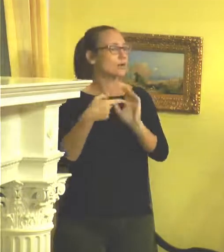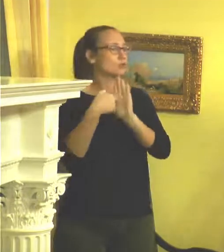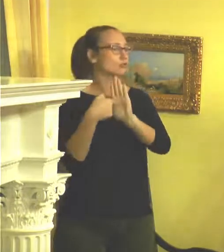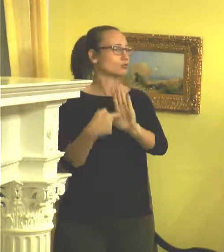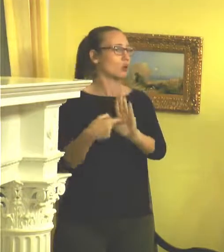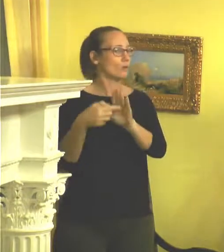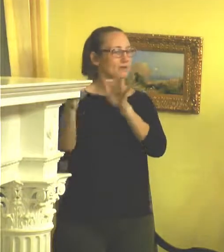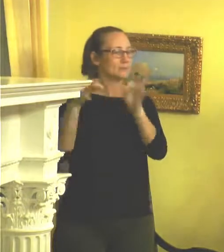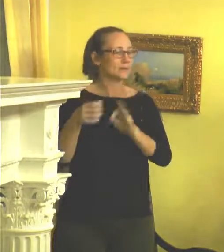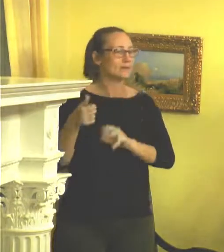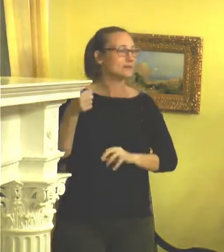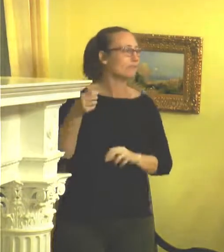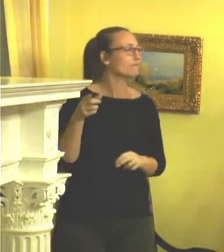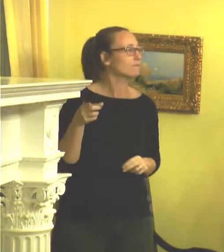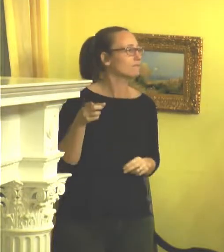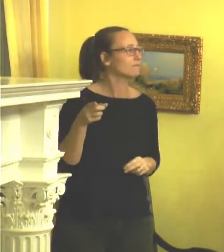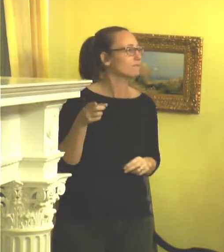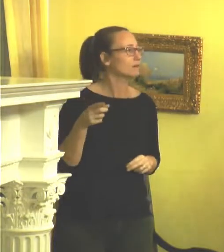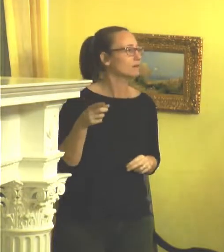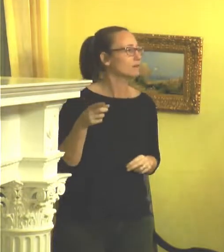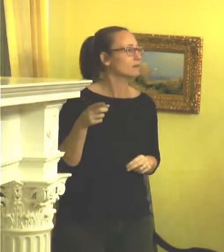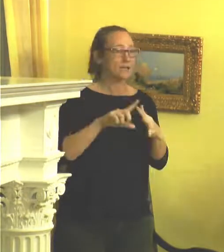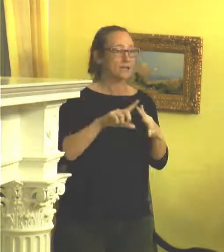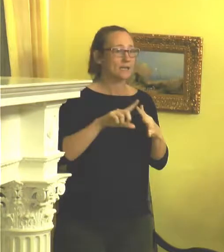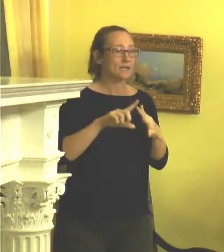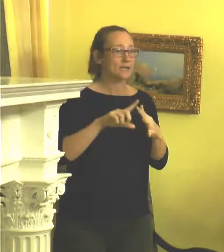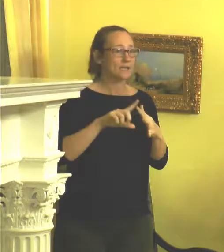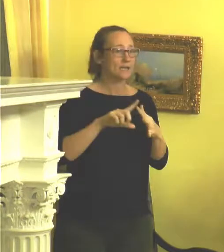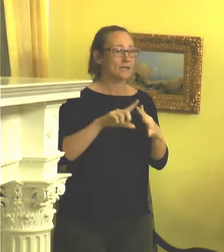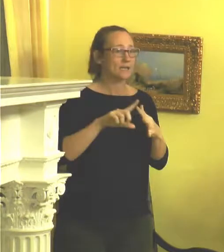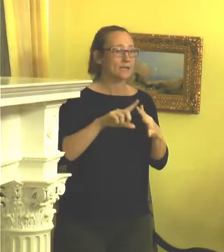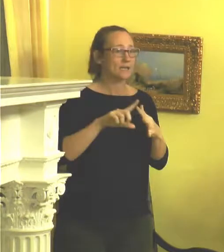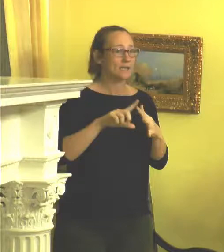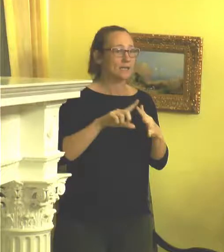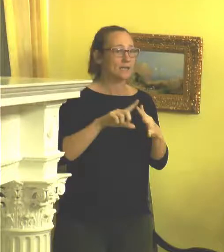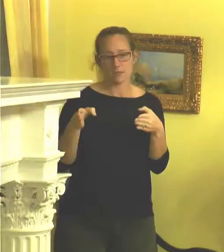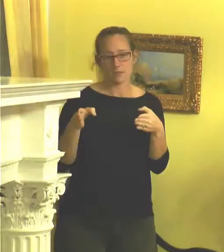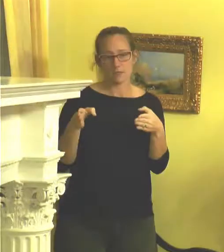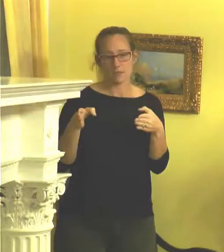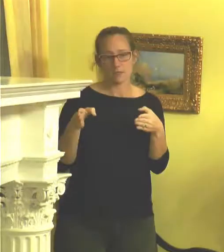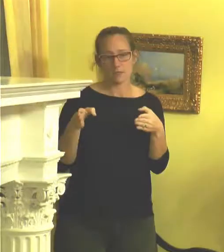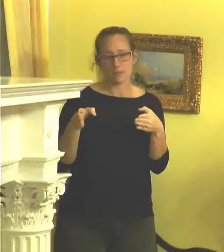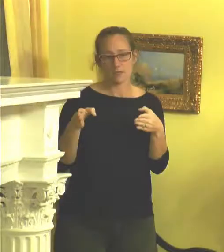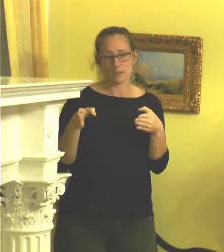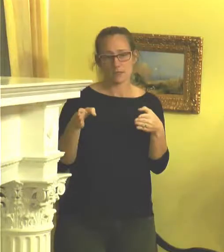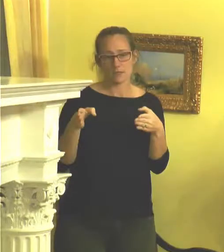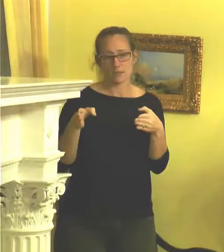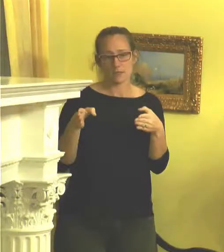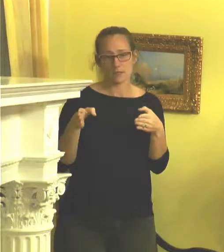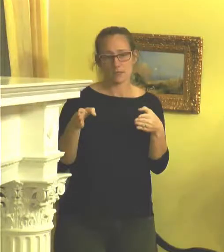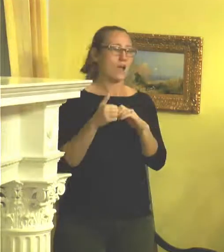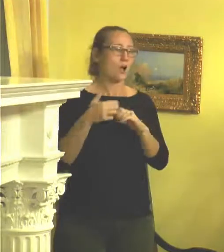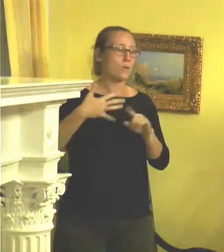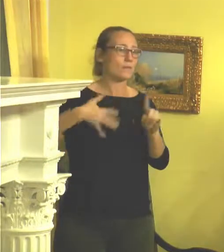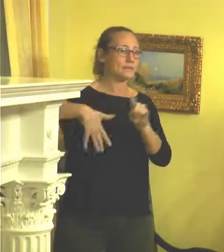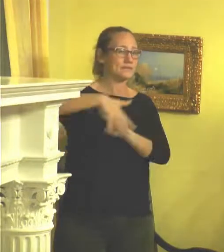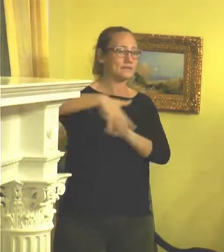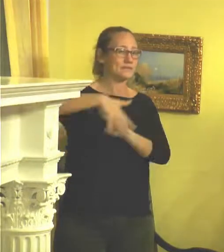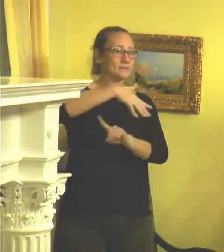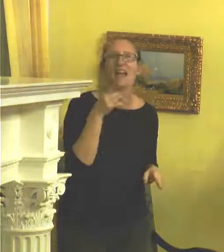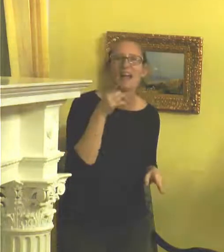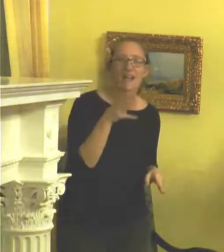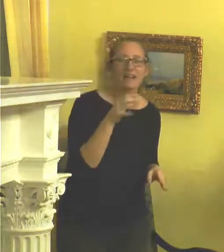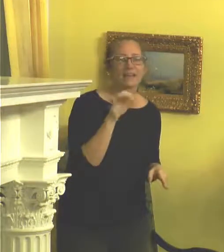And that was, that kind of started me into this shift into like, how the space affects the work.